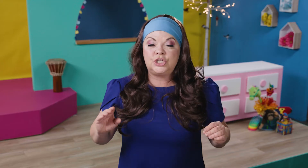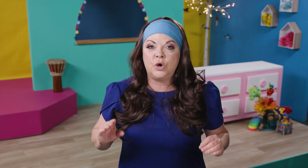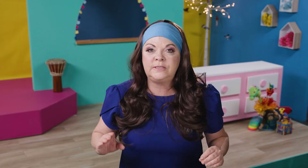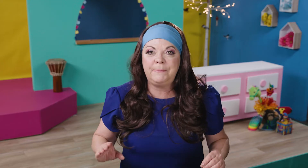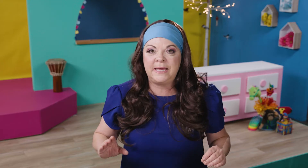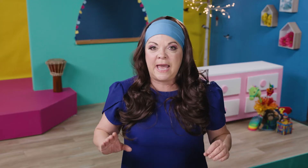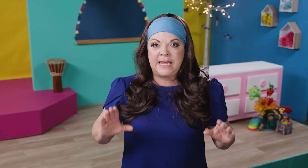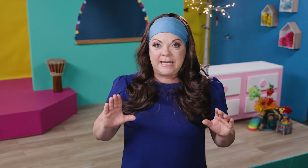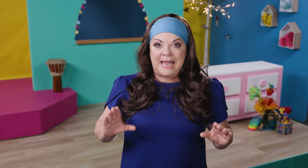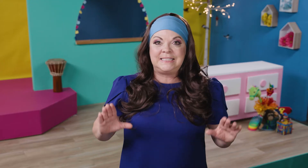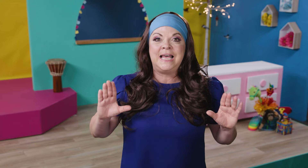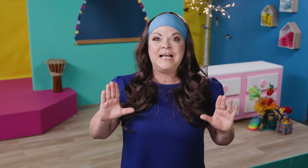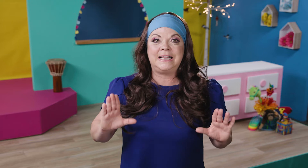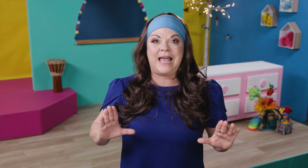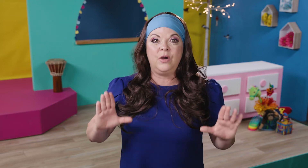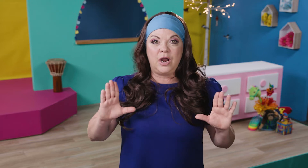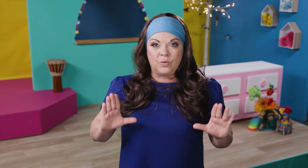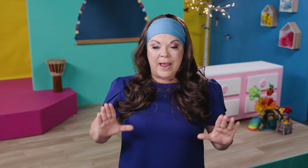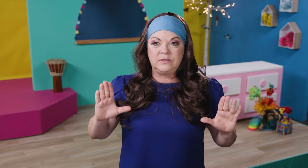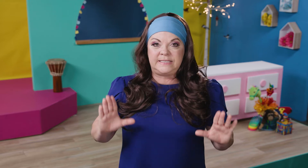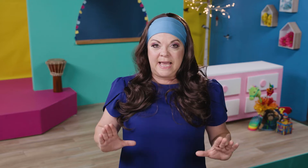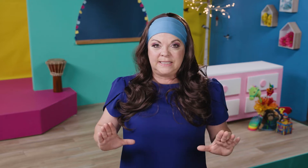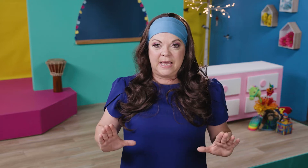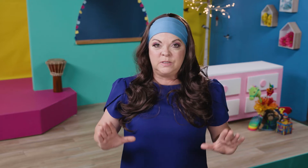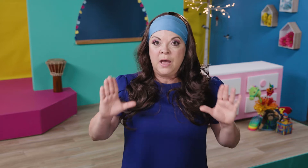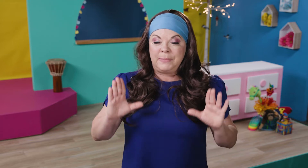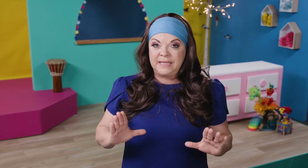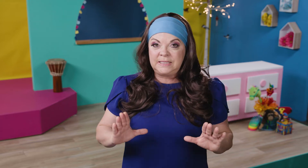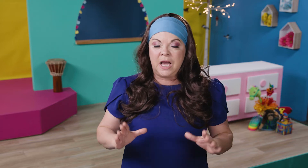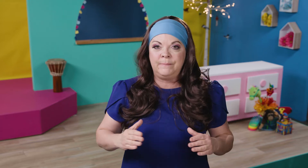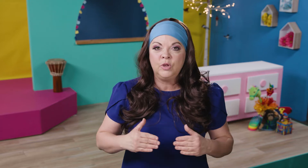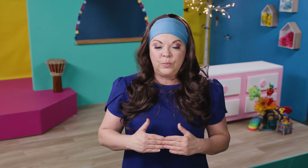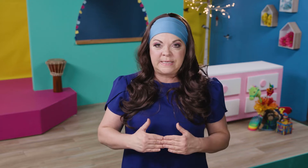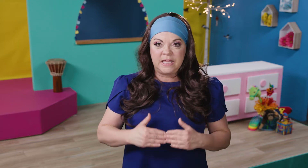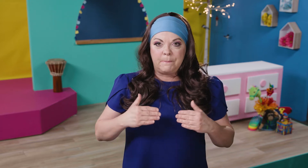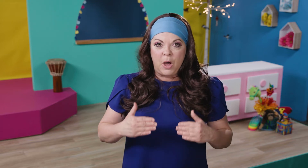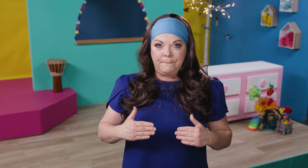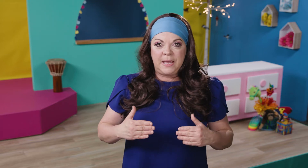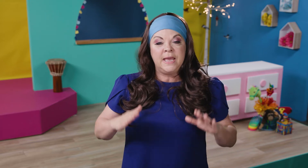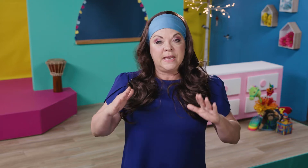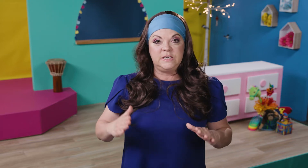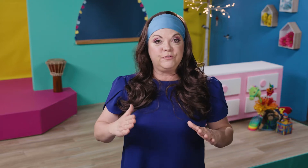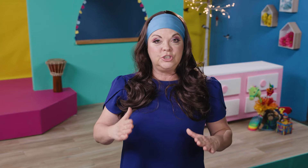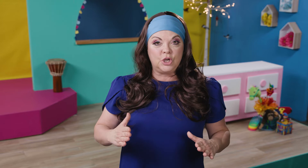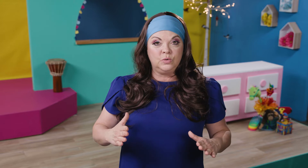shows up again and lets clown around dance games, but this time, we take the popping in different zones